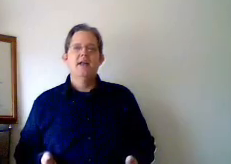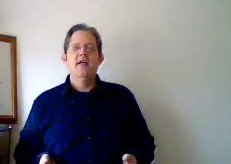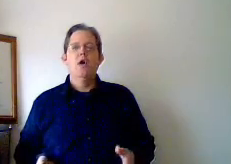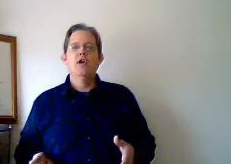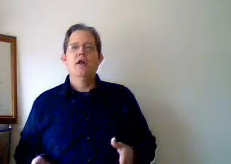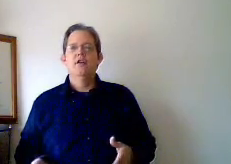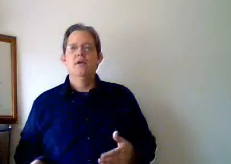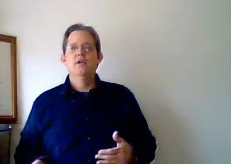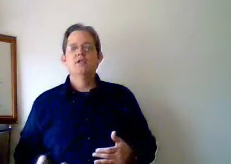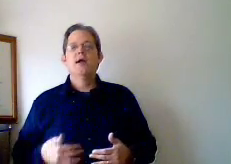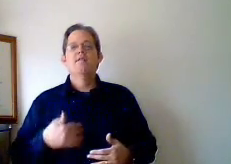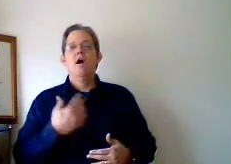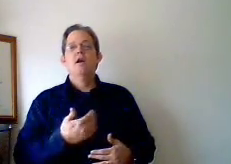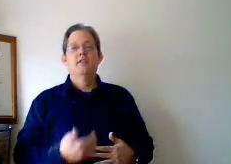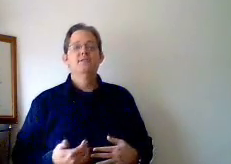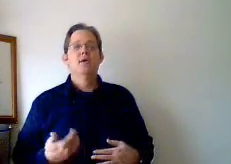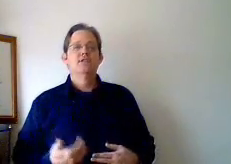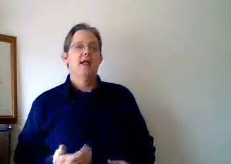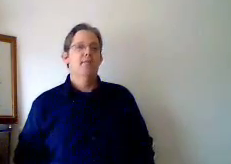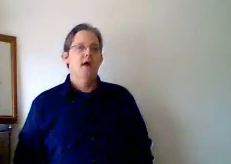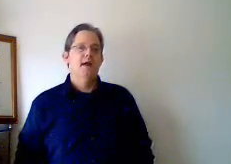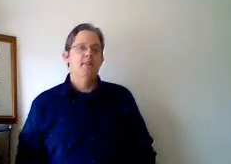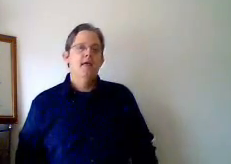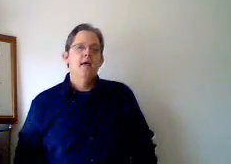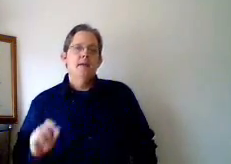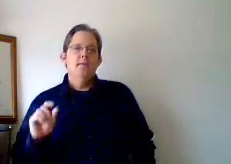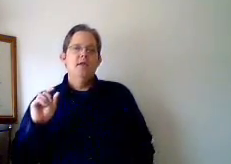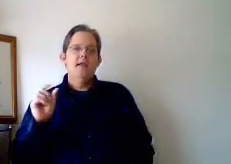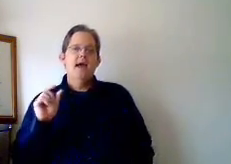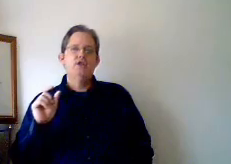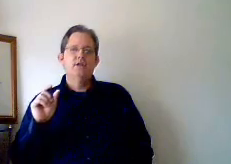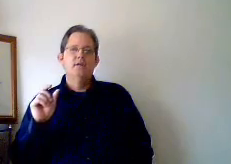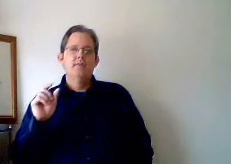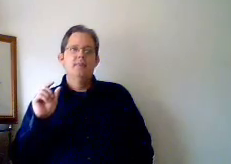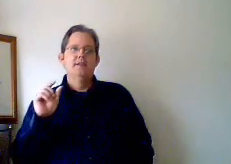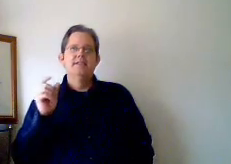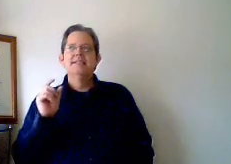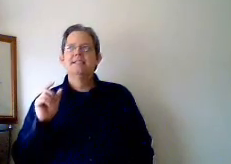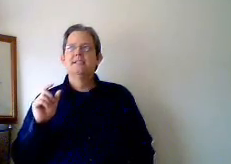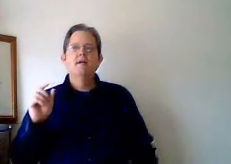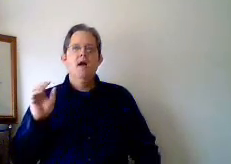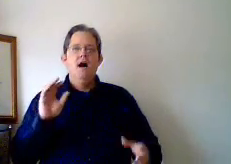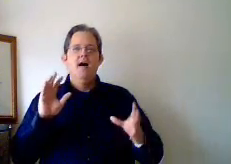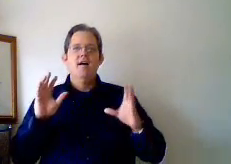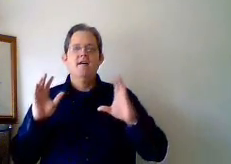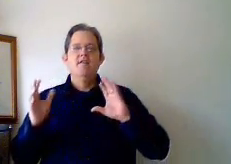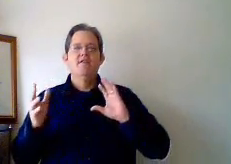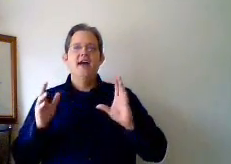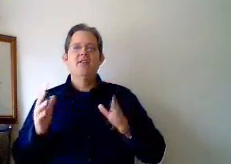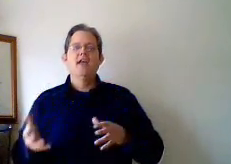that all you're going to do is try and block this person a product. People catch the senses of the fact that